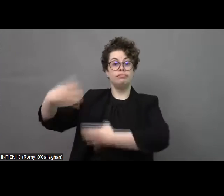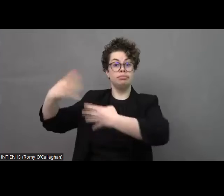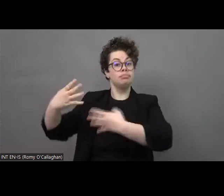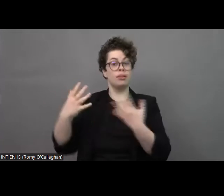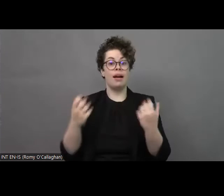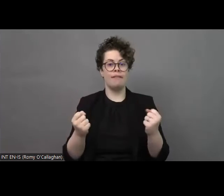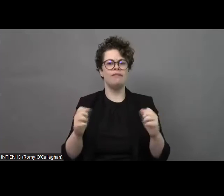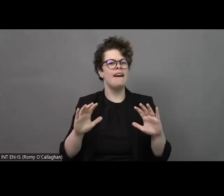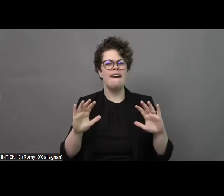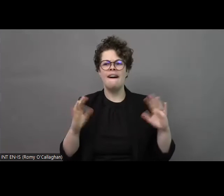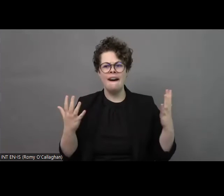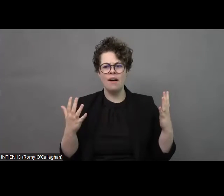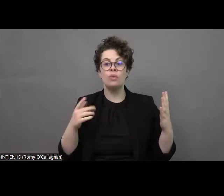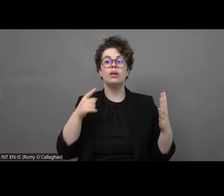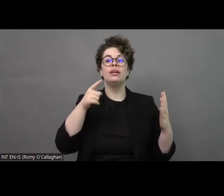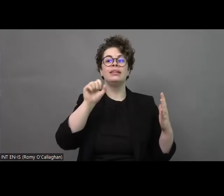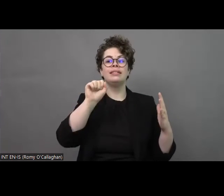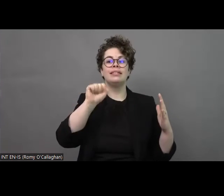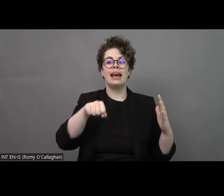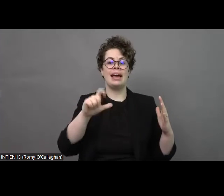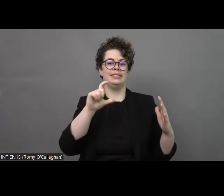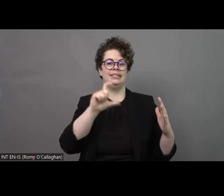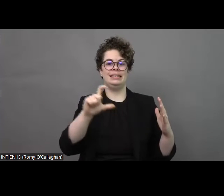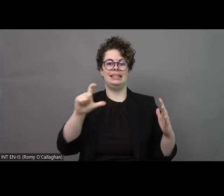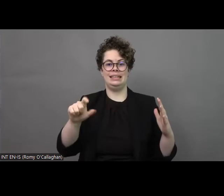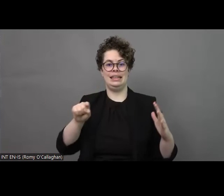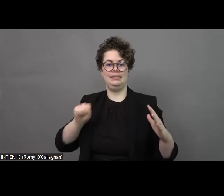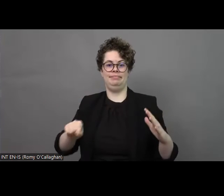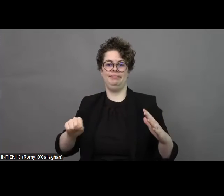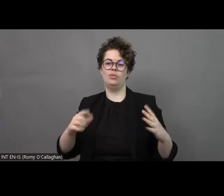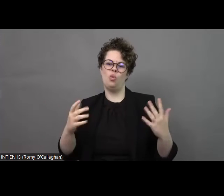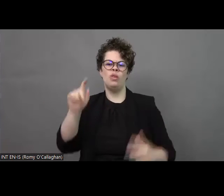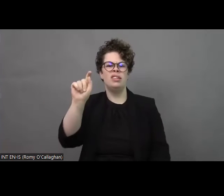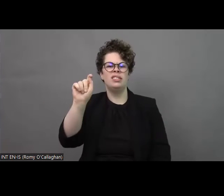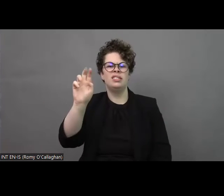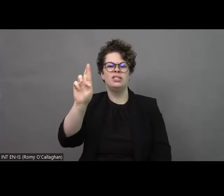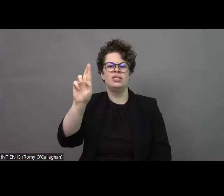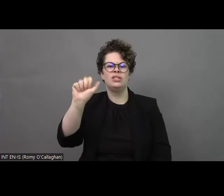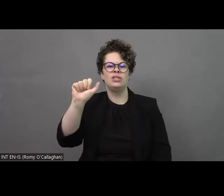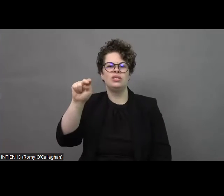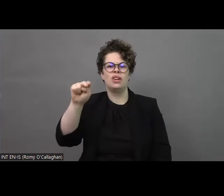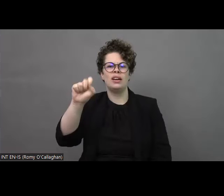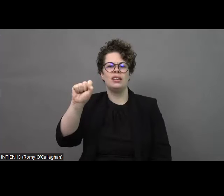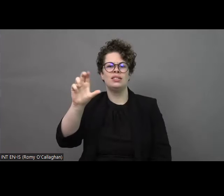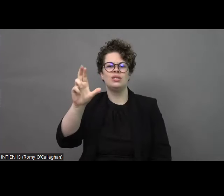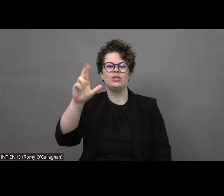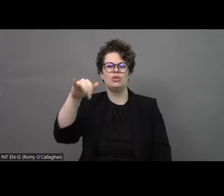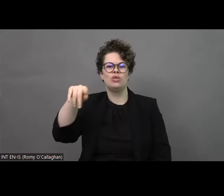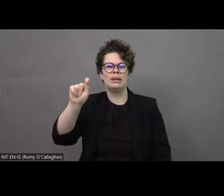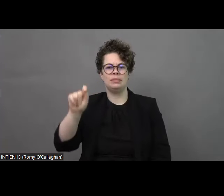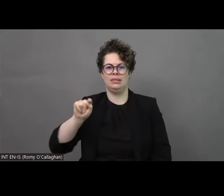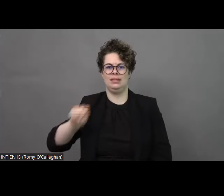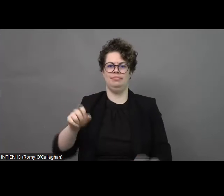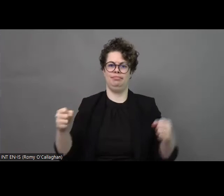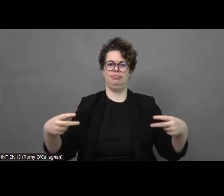toolbar and clicking captioning or transcript subtitles. And finally, we also have sign